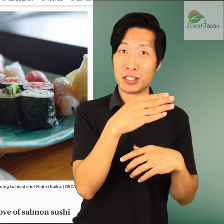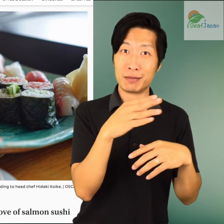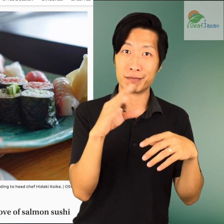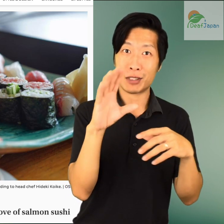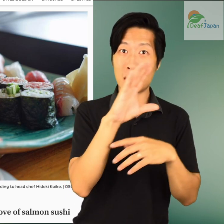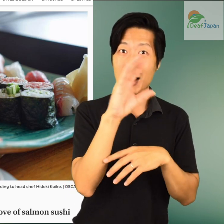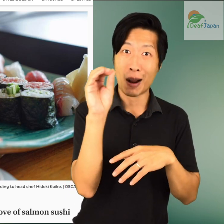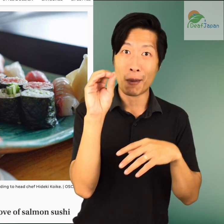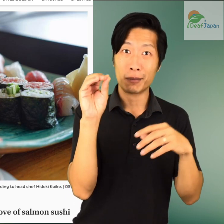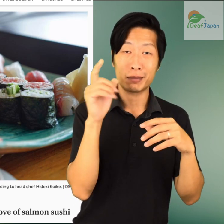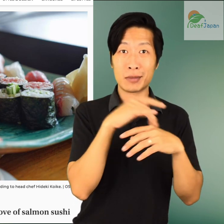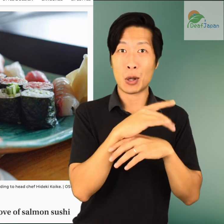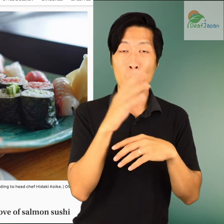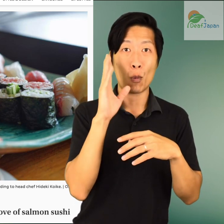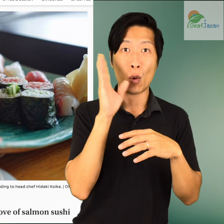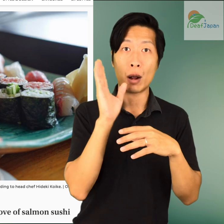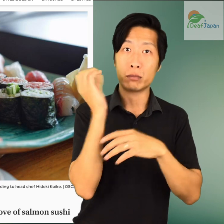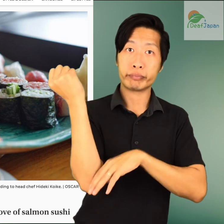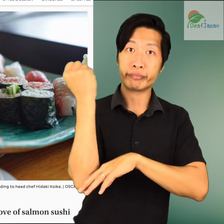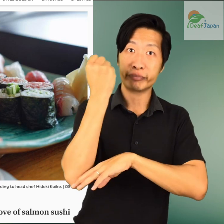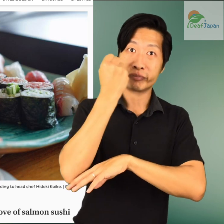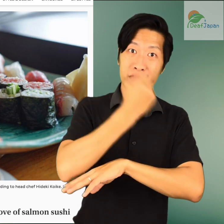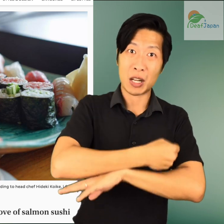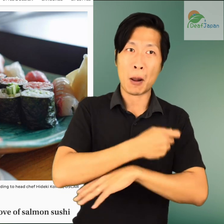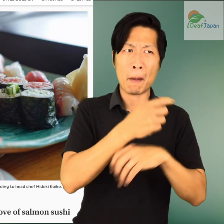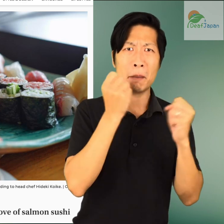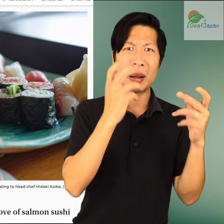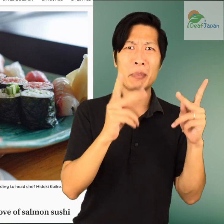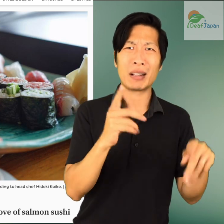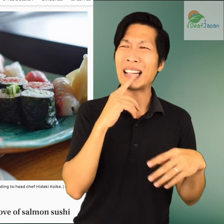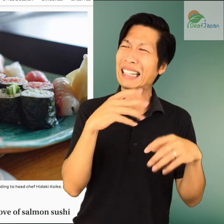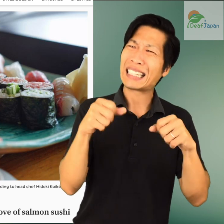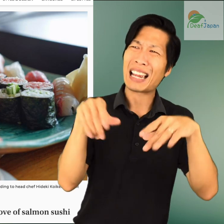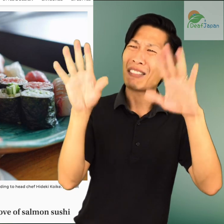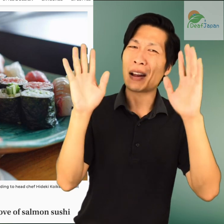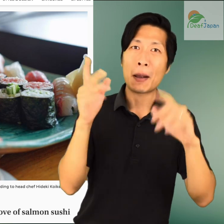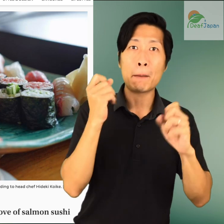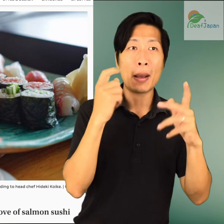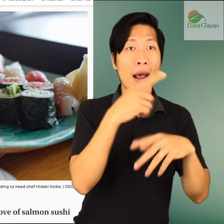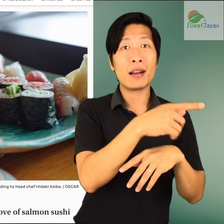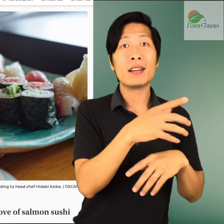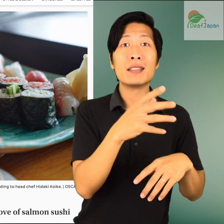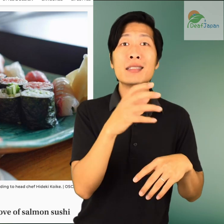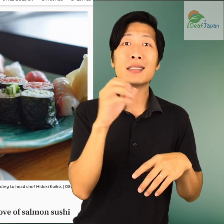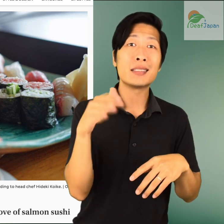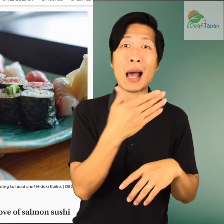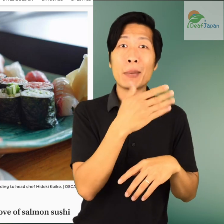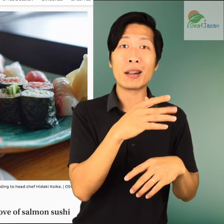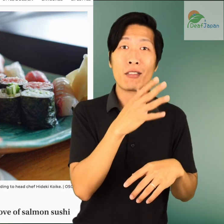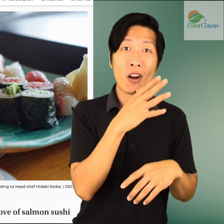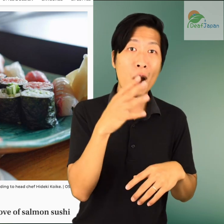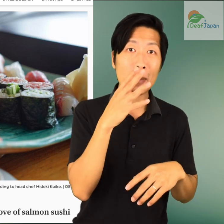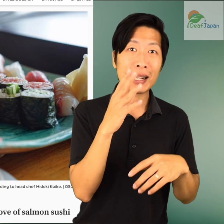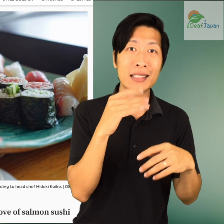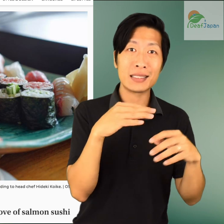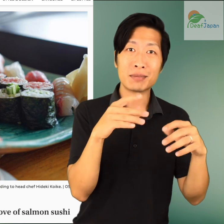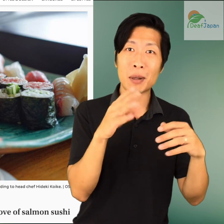of collapse, says Olsen. There was a lot of pressure to give up, he says. Many in the salmon farming industry pushed for him to let